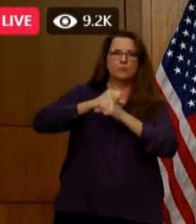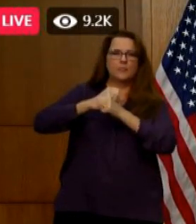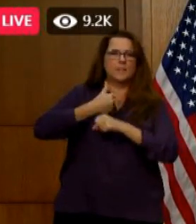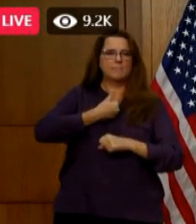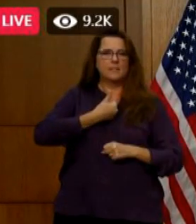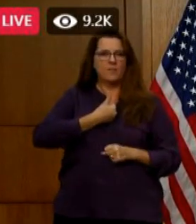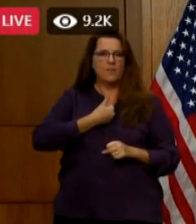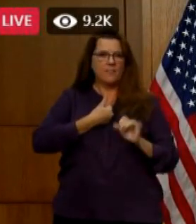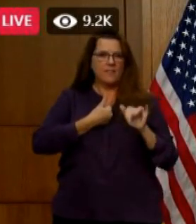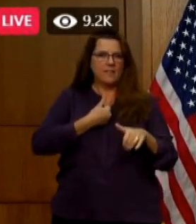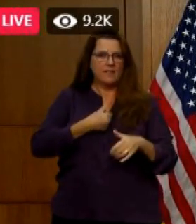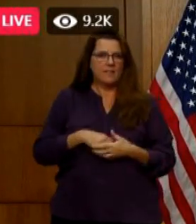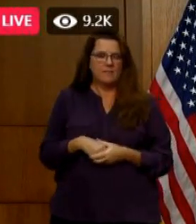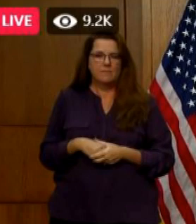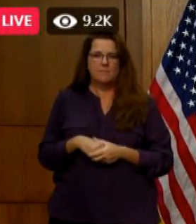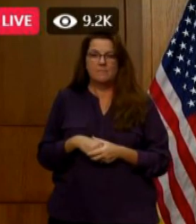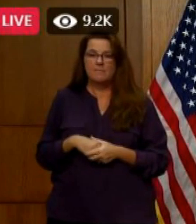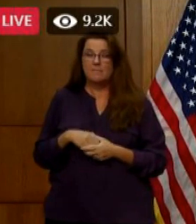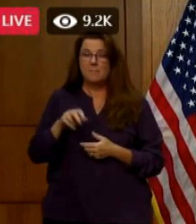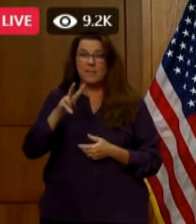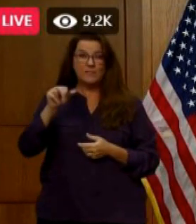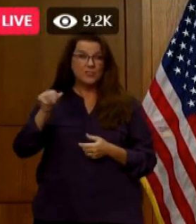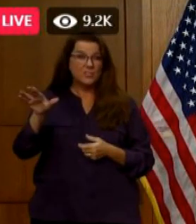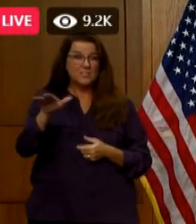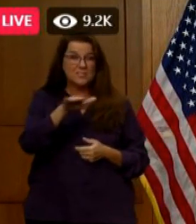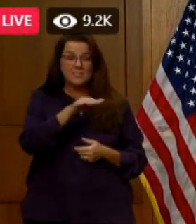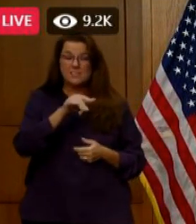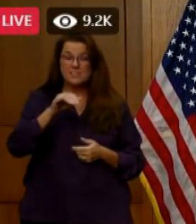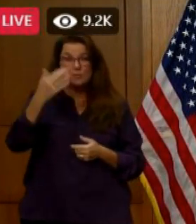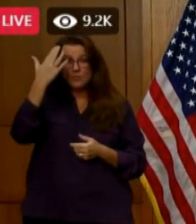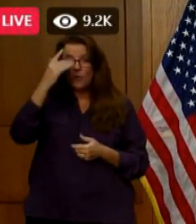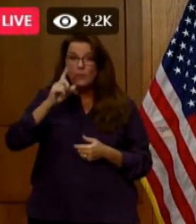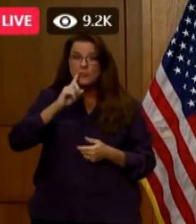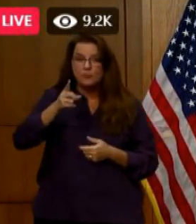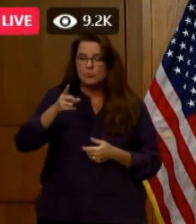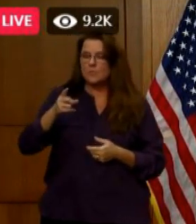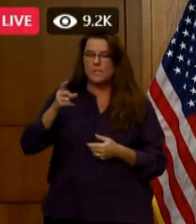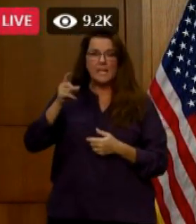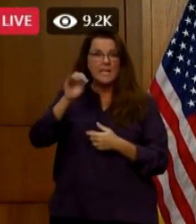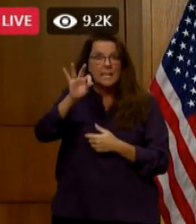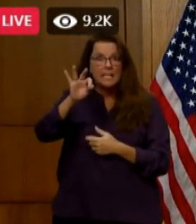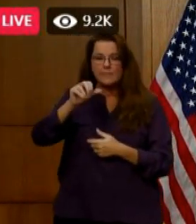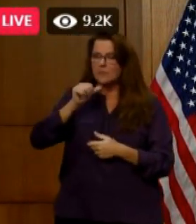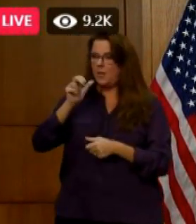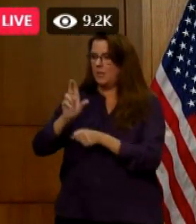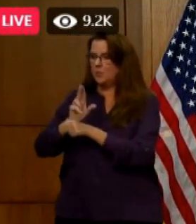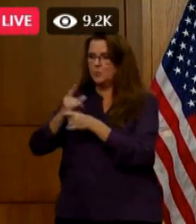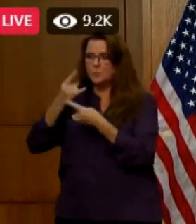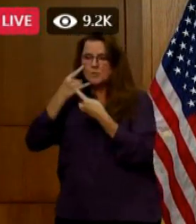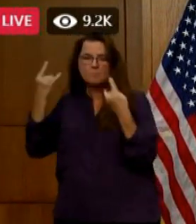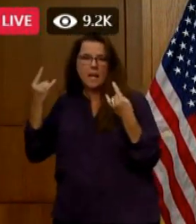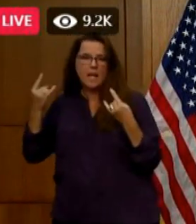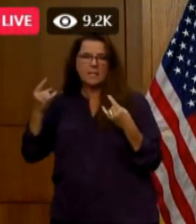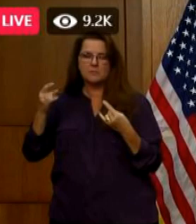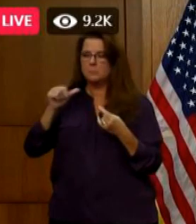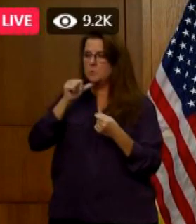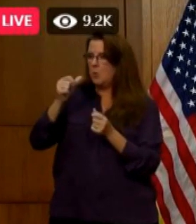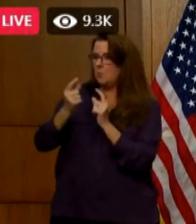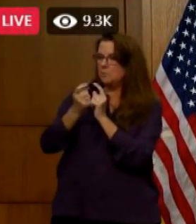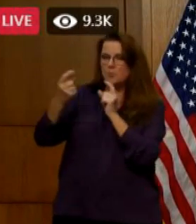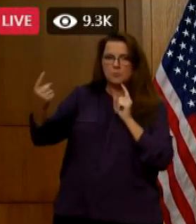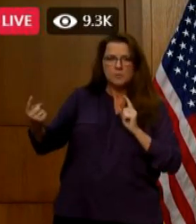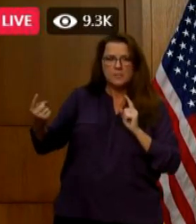you know the truth. If you don't wear a mask and you don't social distance and you think your right to ignore